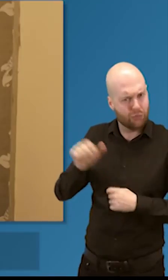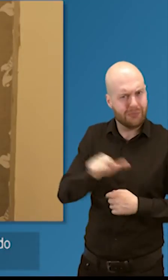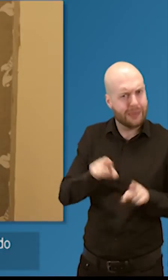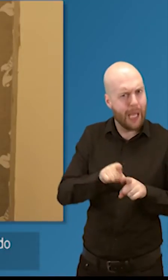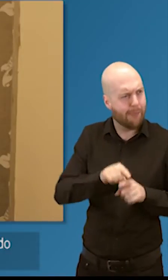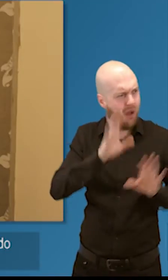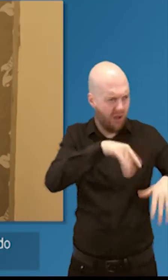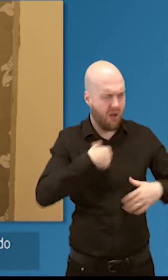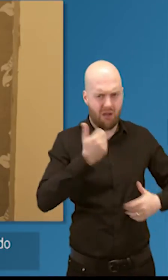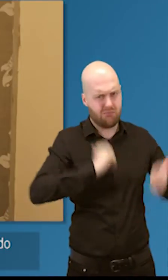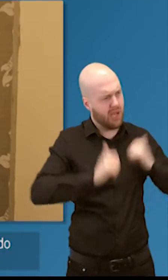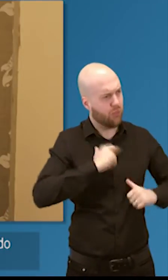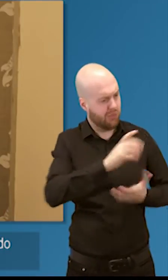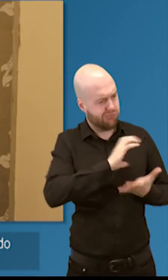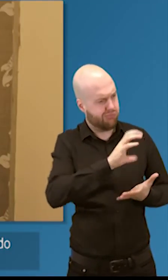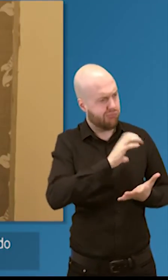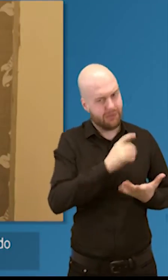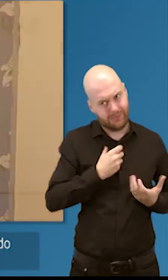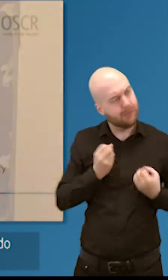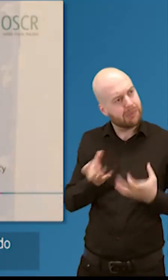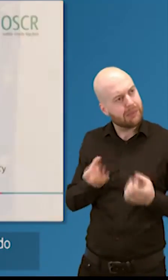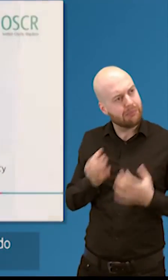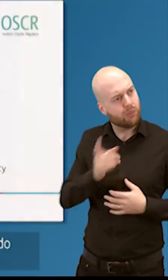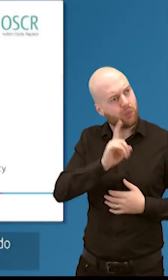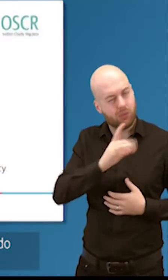so here's some things that we think we can do to improve trust